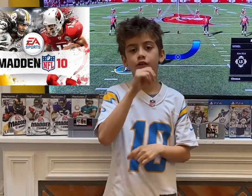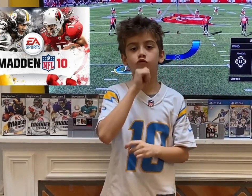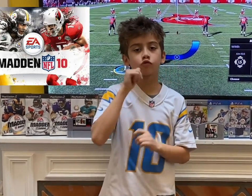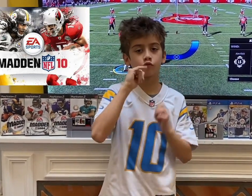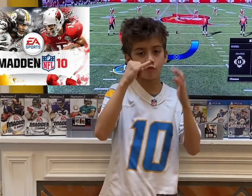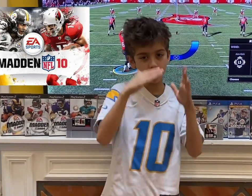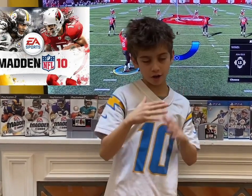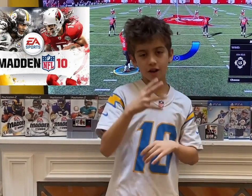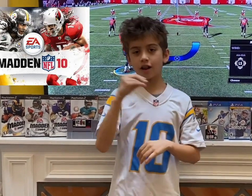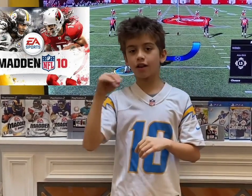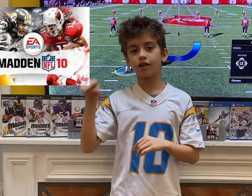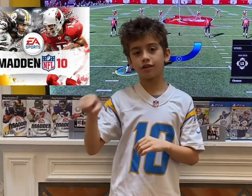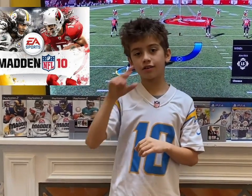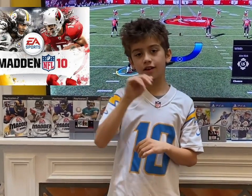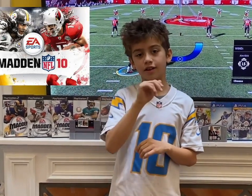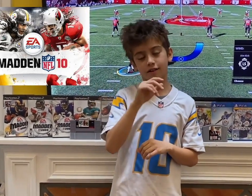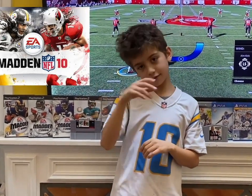and Troy Polamalu of Pittsburgh.